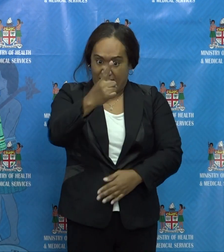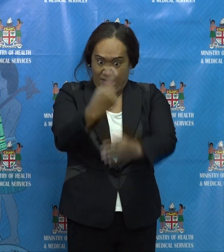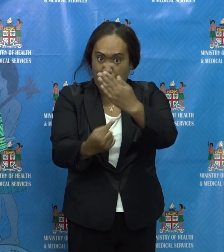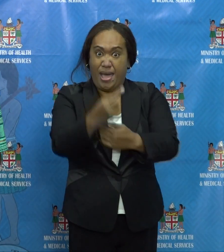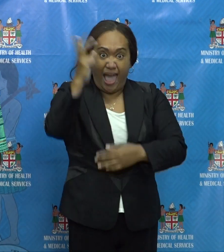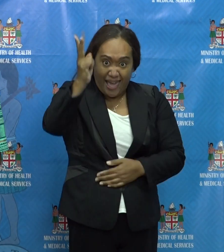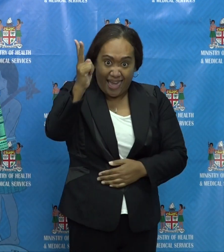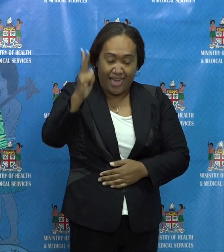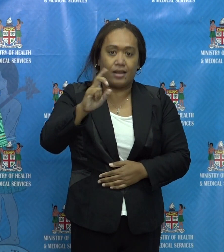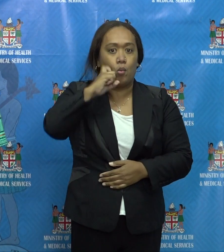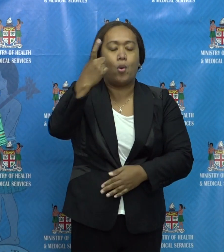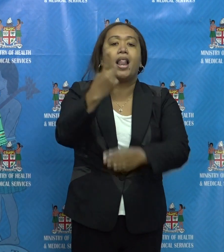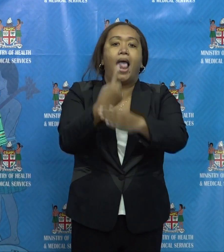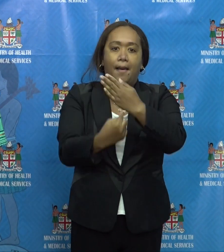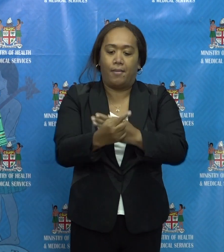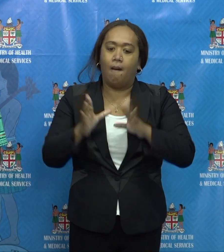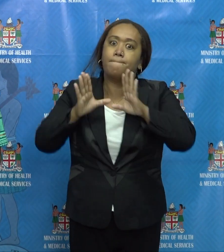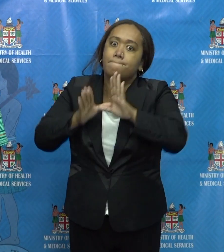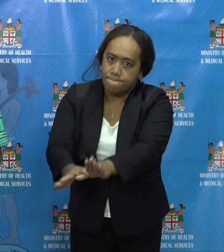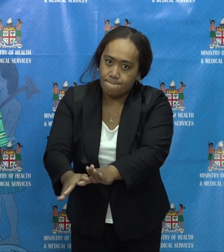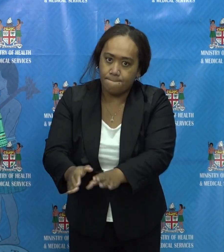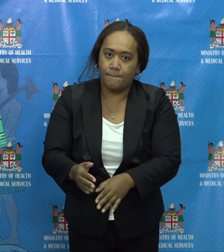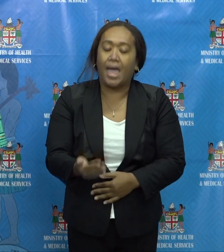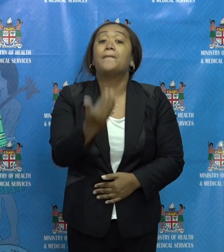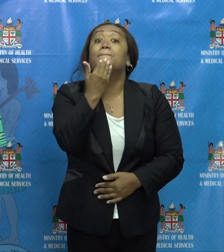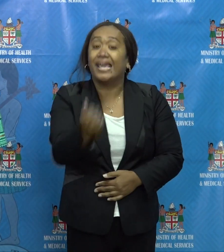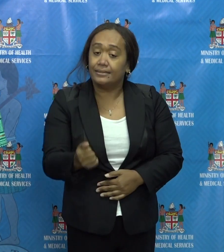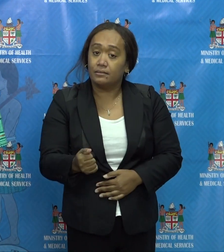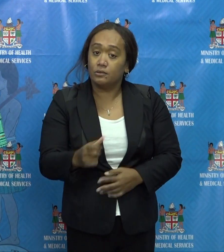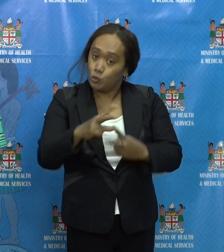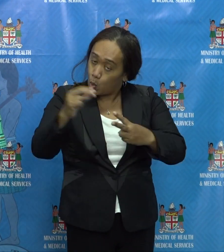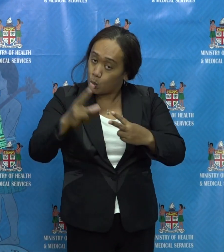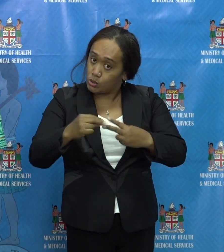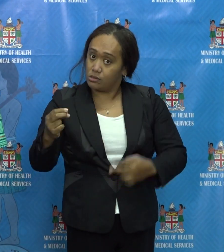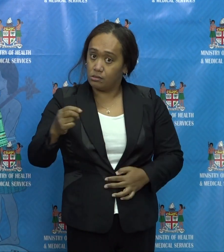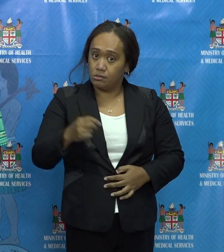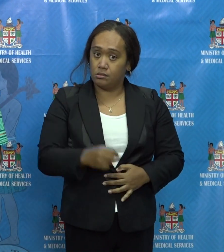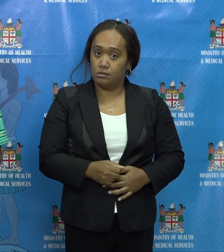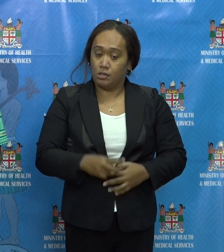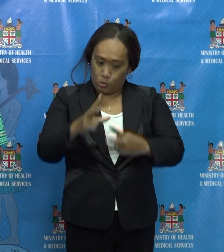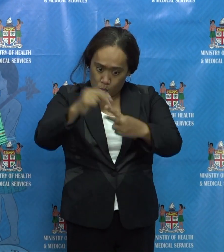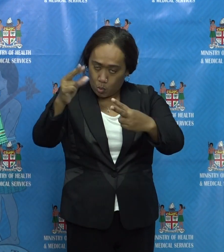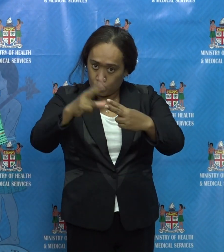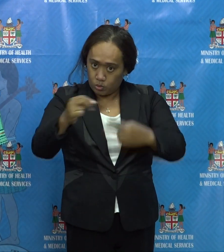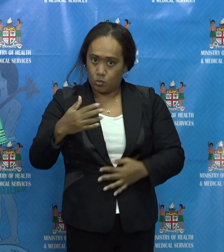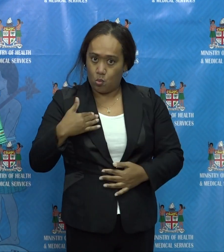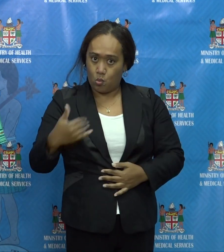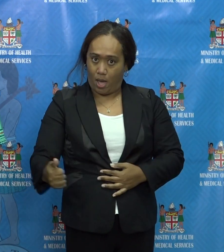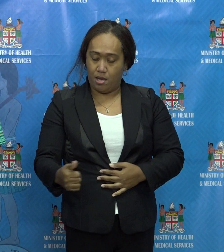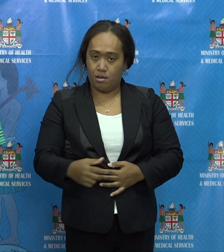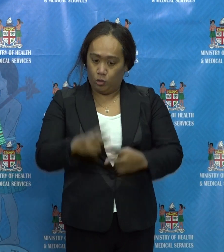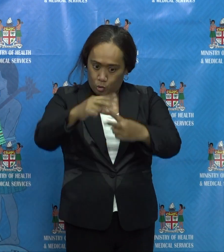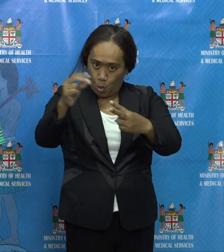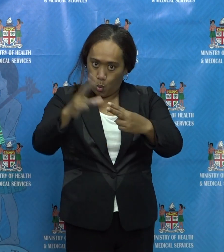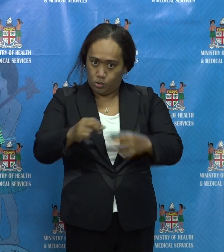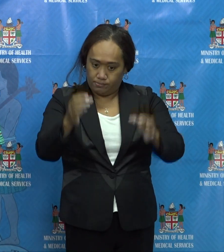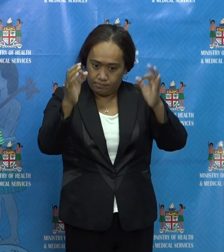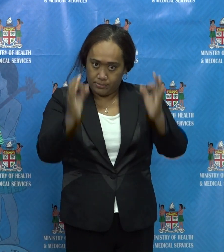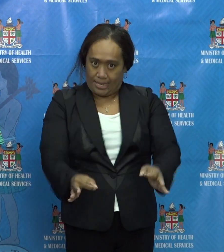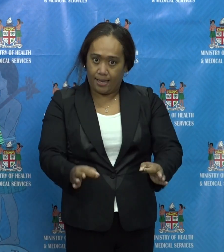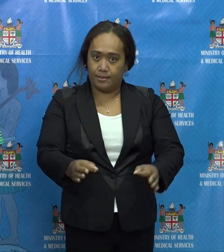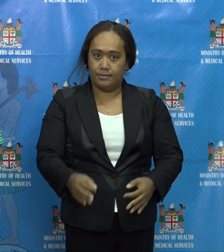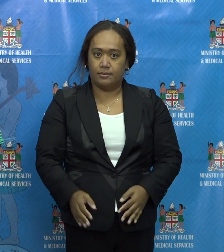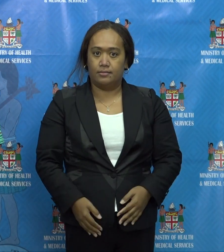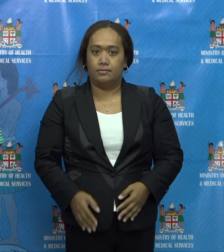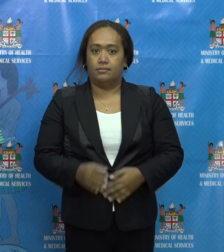recommend another one. So please make smart choices and spare the nation from this drastic